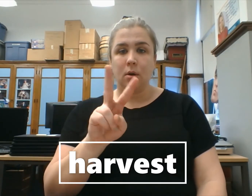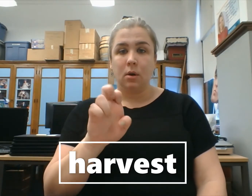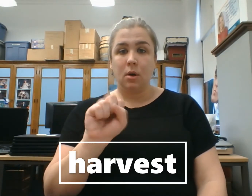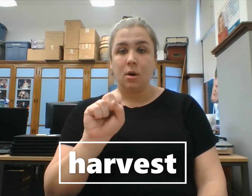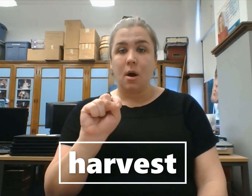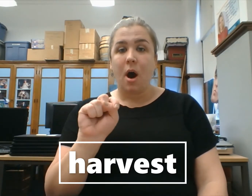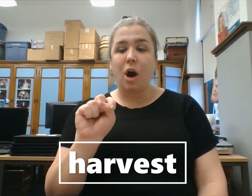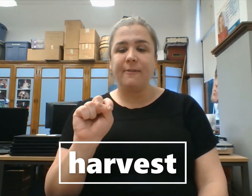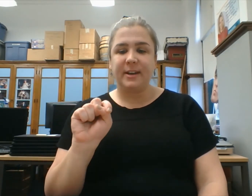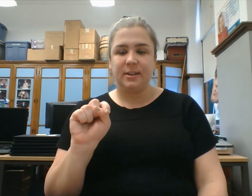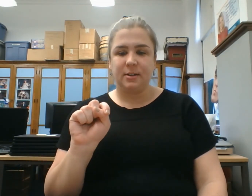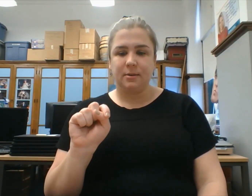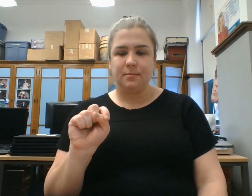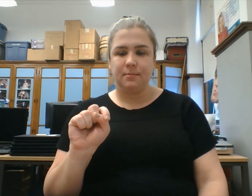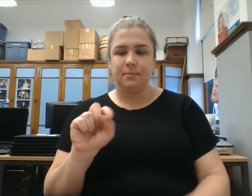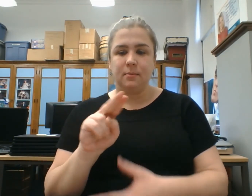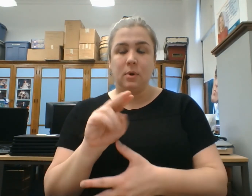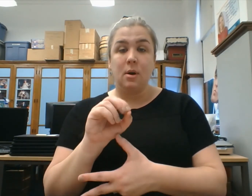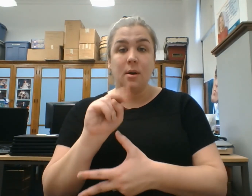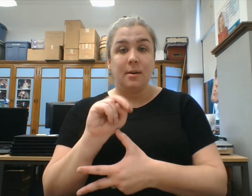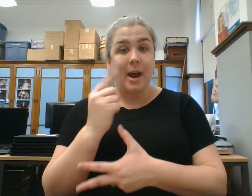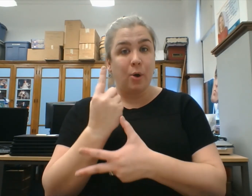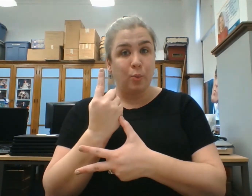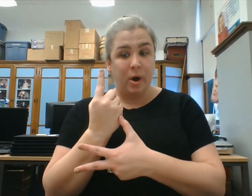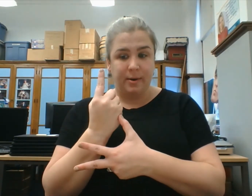Harvest. Harvest. Noun 1.